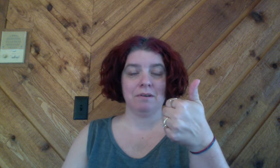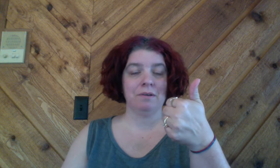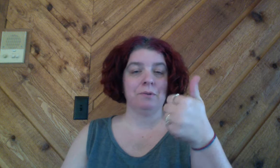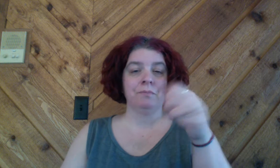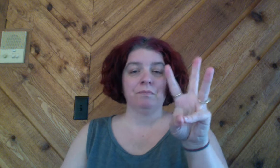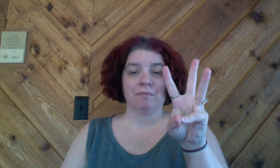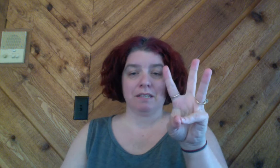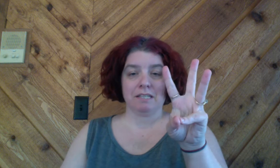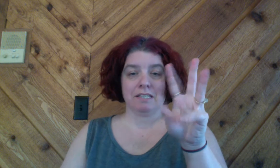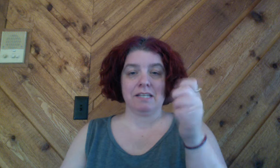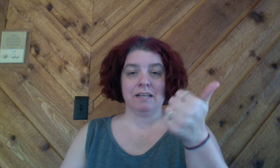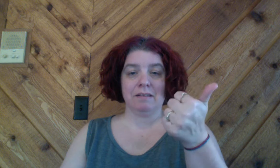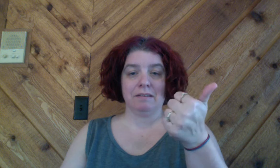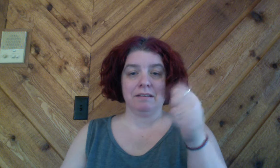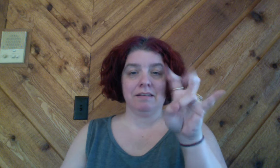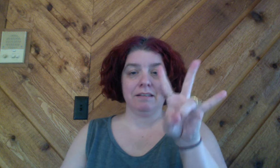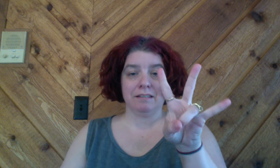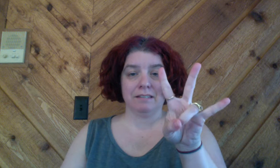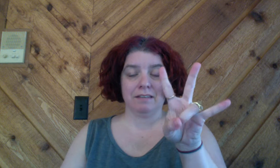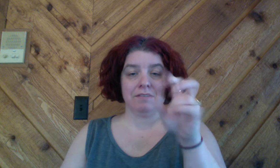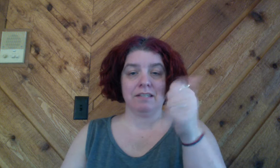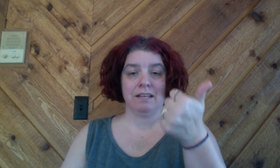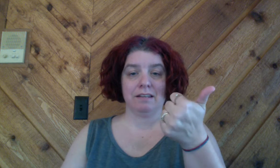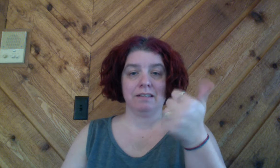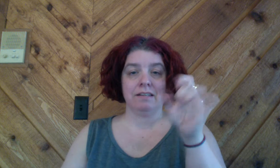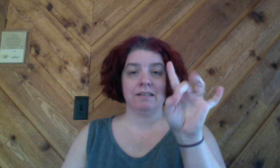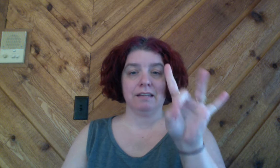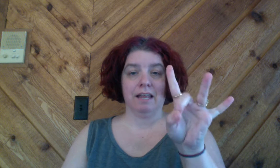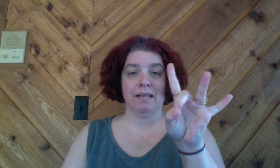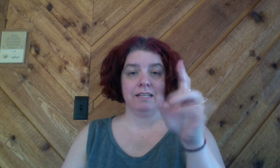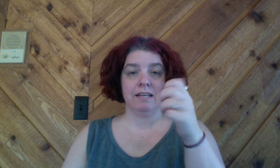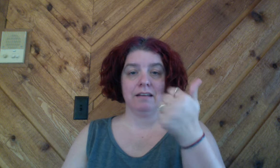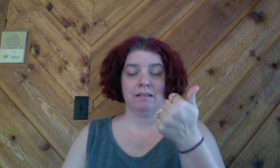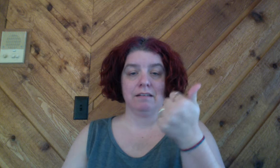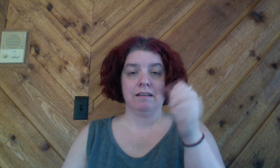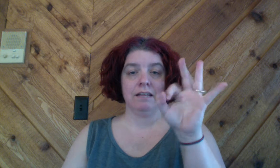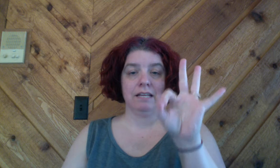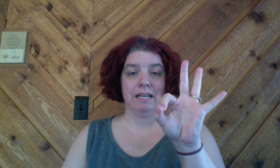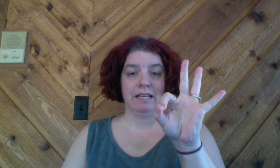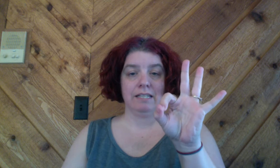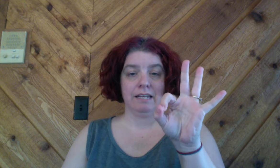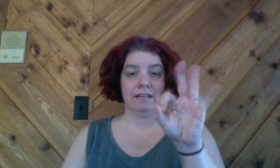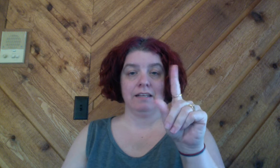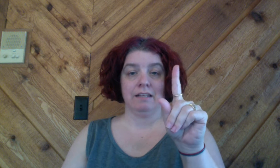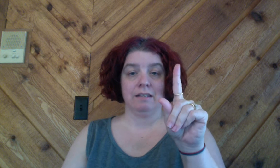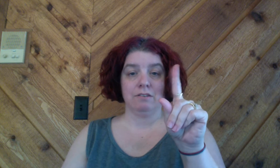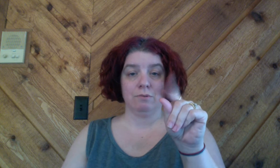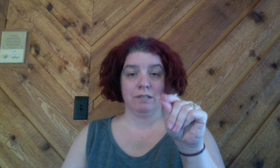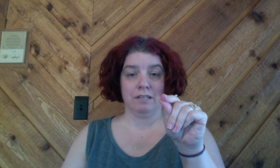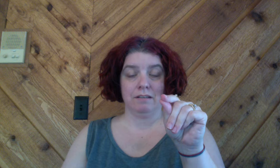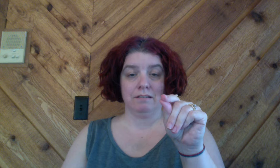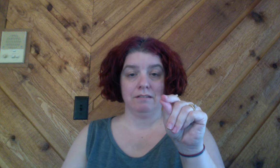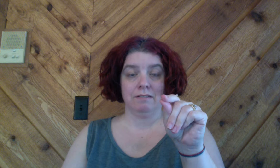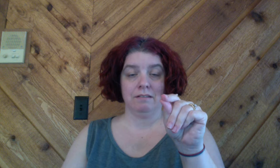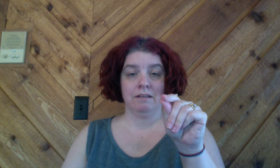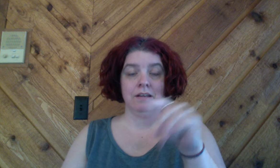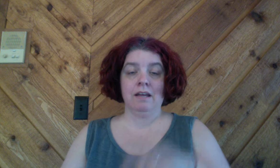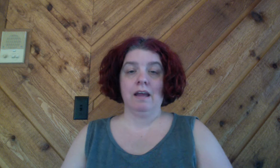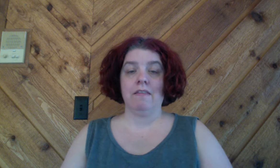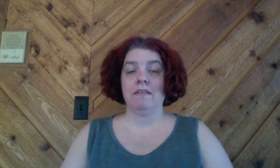16 17 17 18 19 20 and then